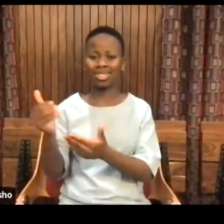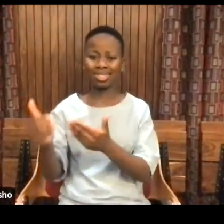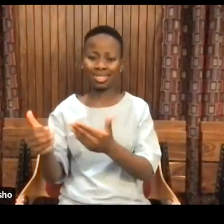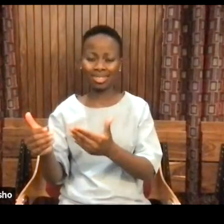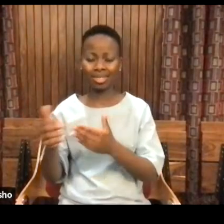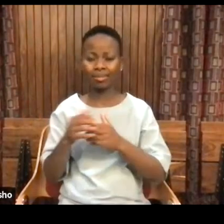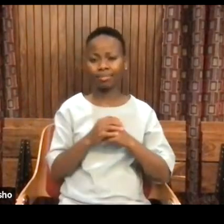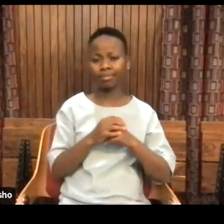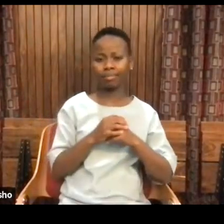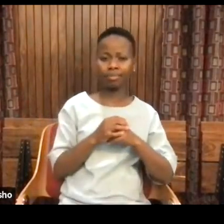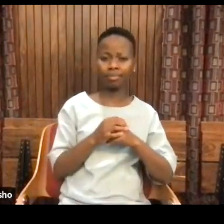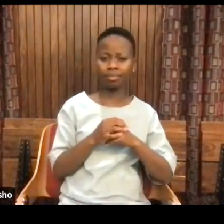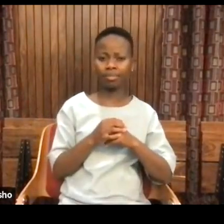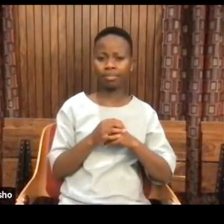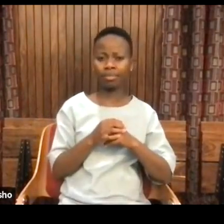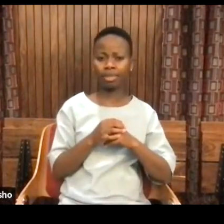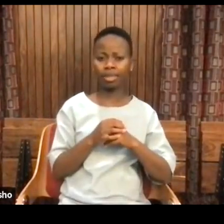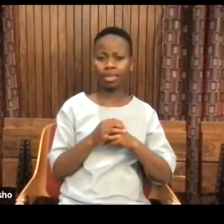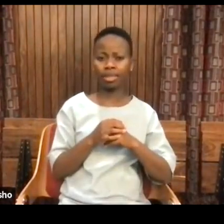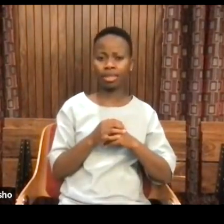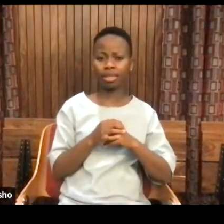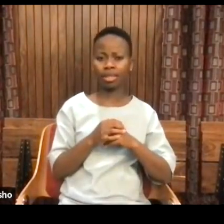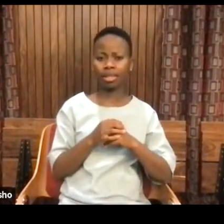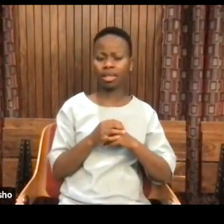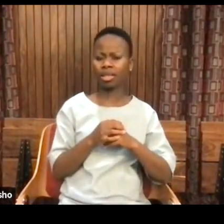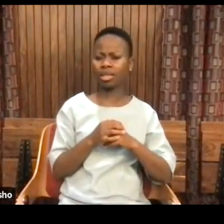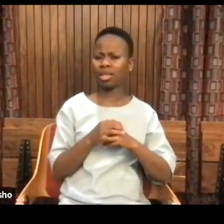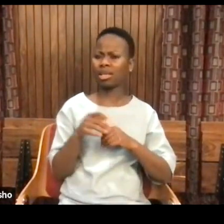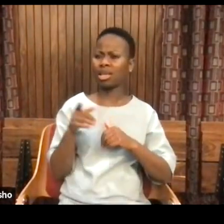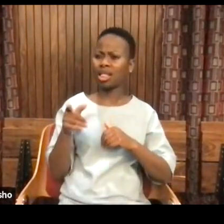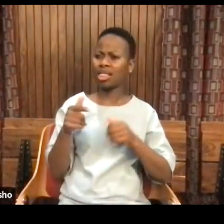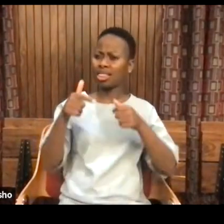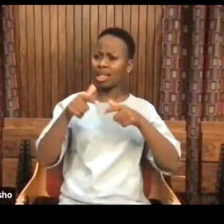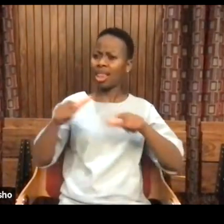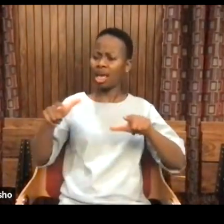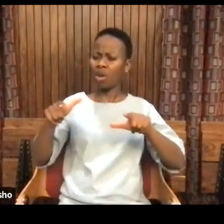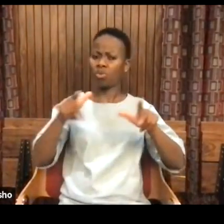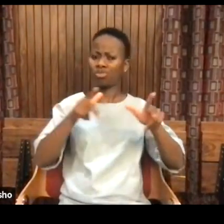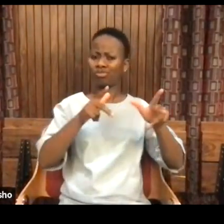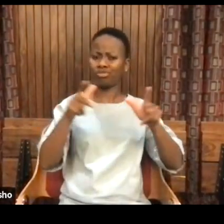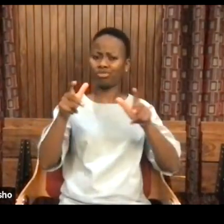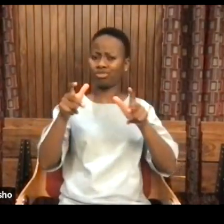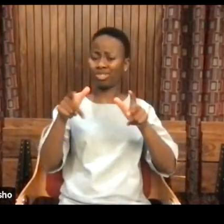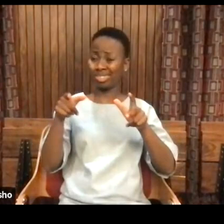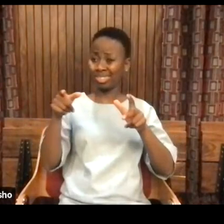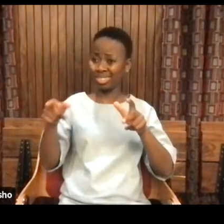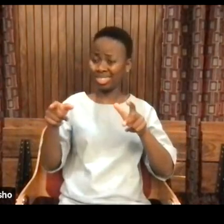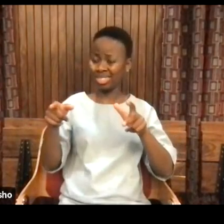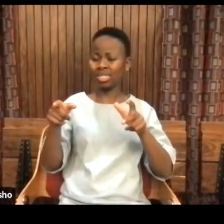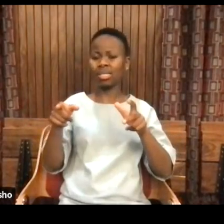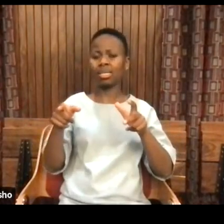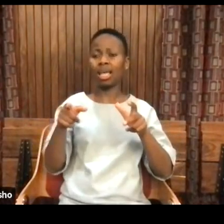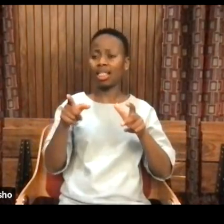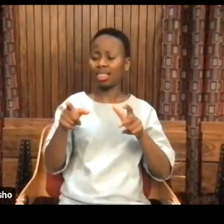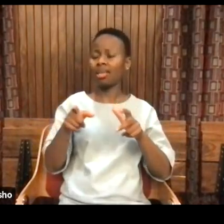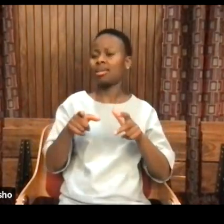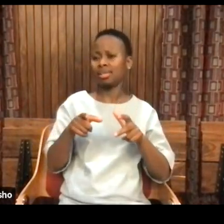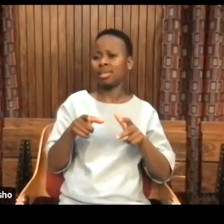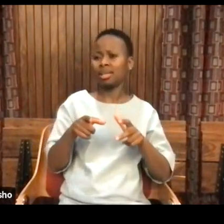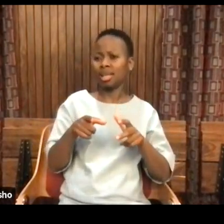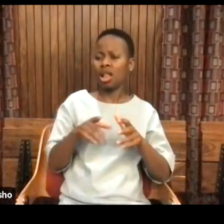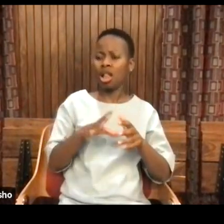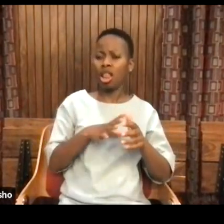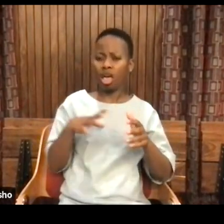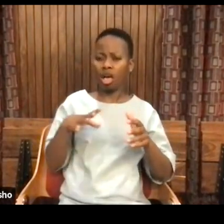that has happened today in the academy about stars and so forth, this is a longer issue, because